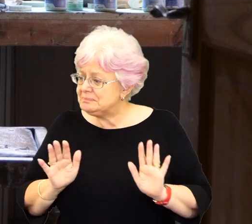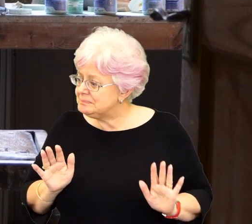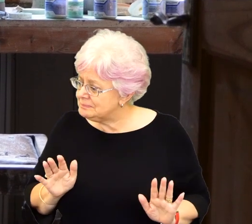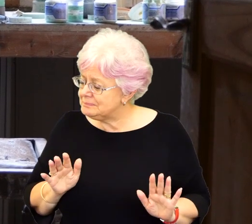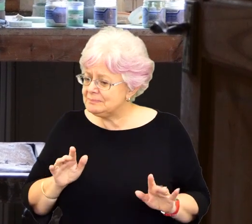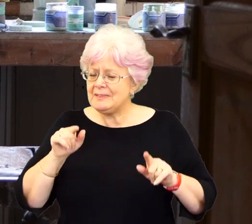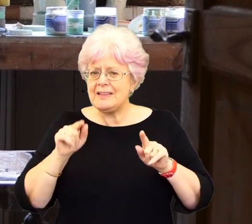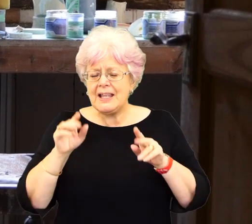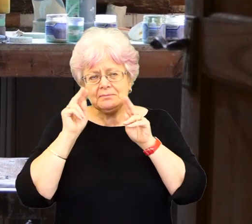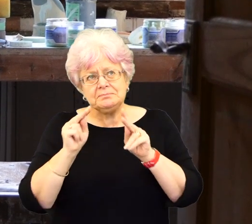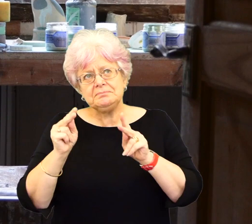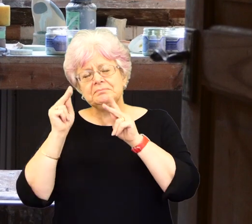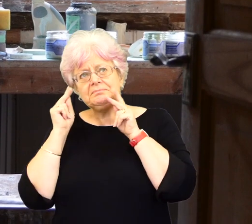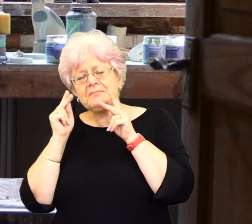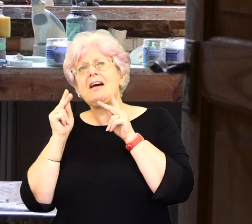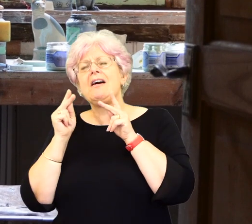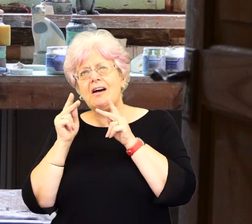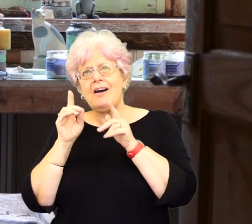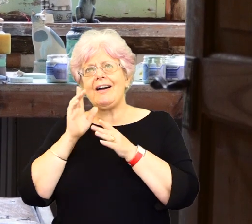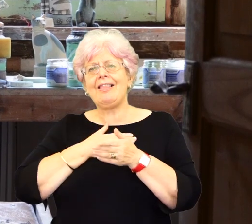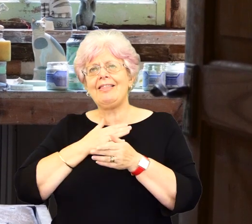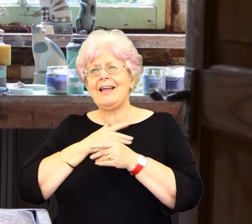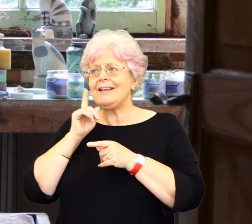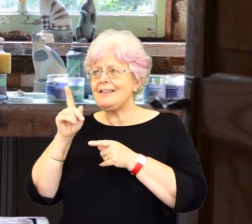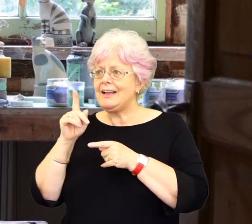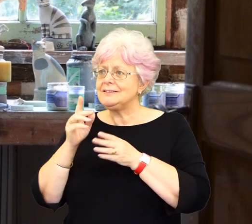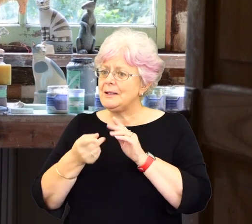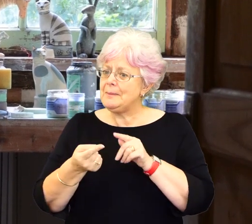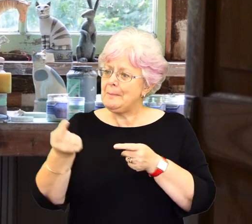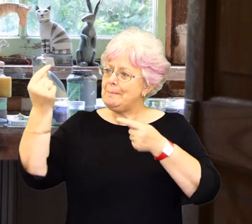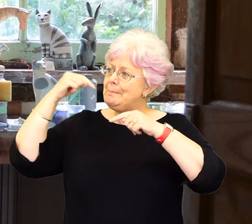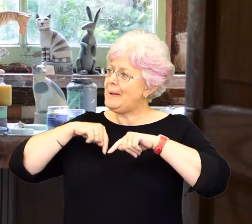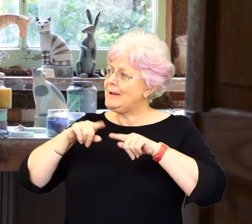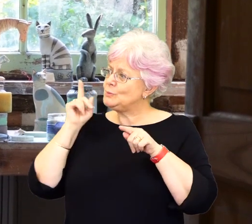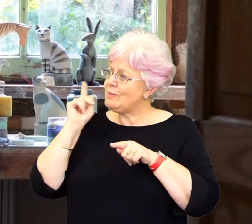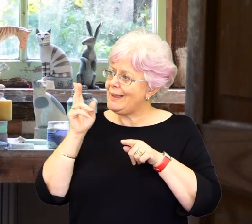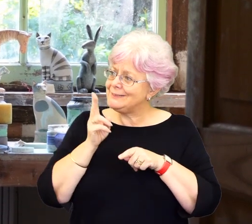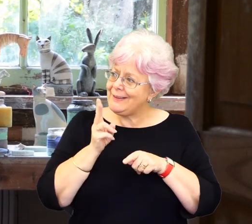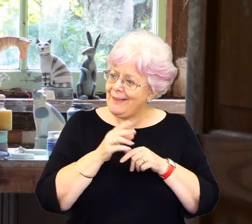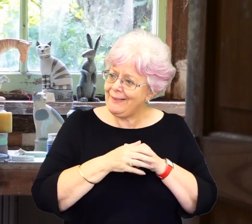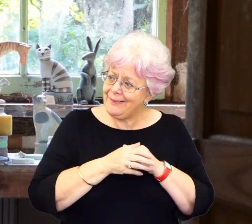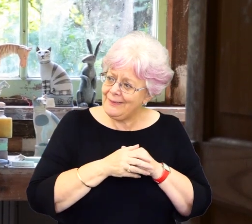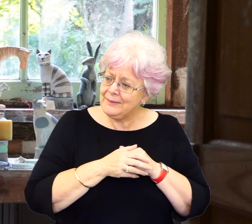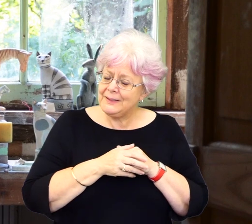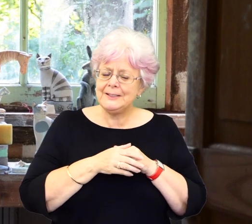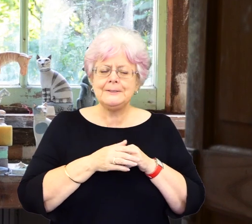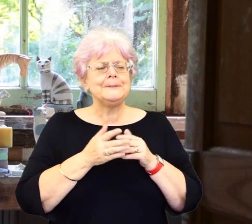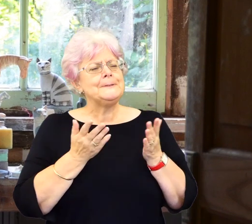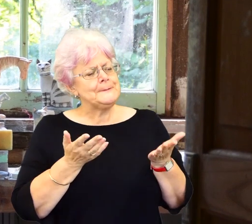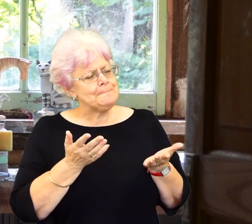of favoured, um, writers or words that you find yourself returning to time and time again? Well,